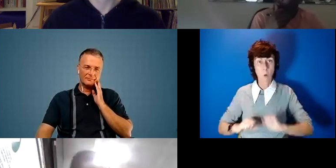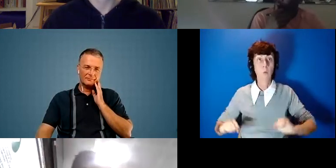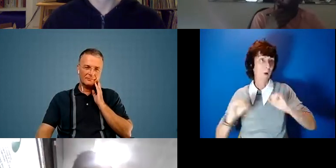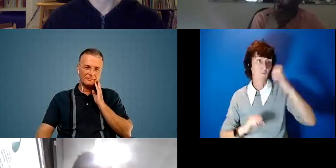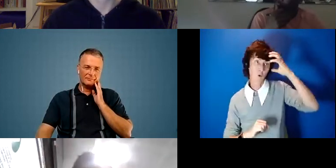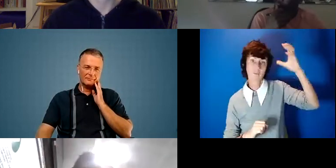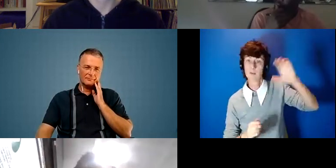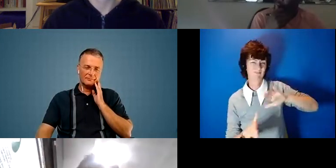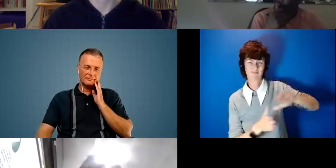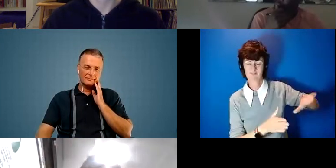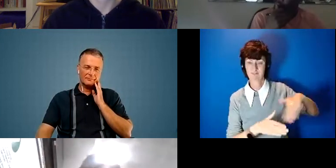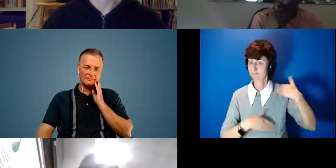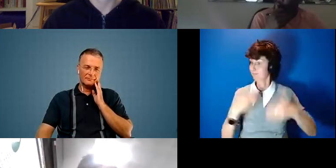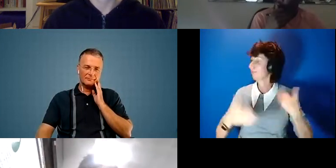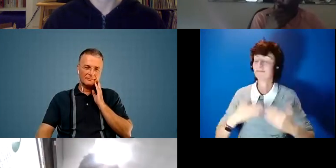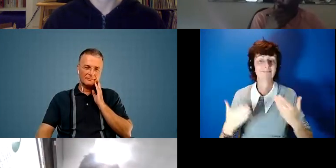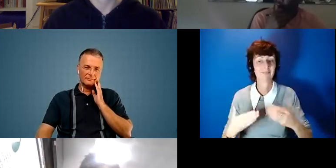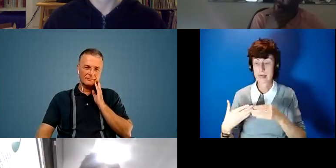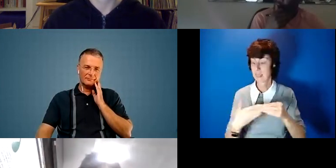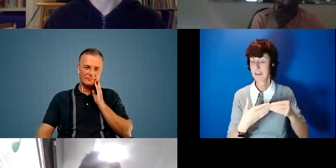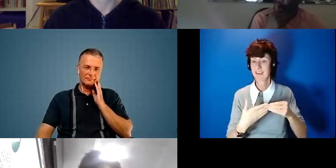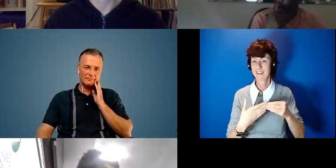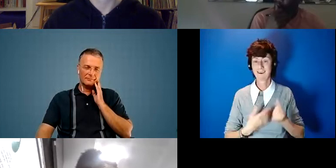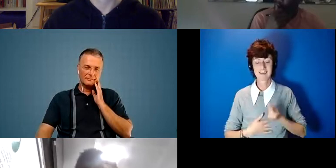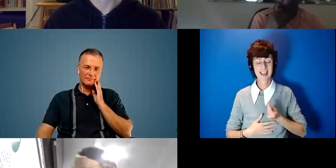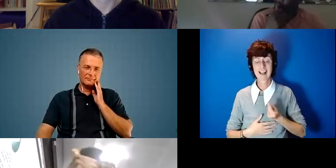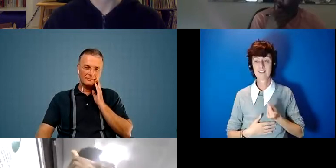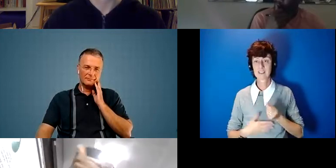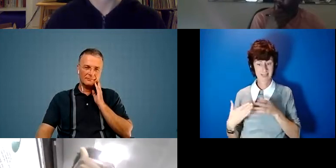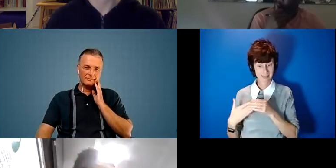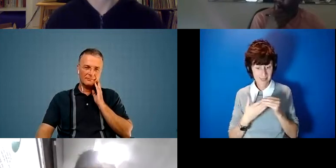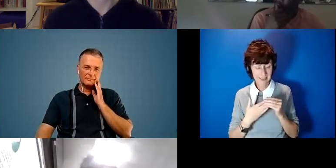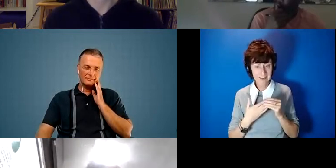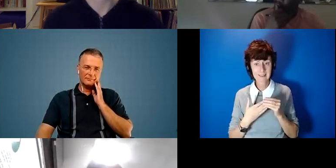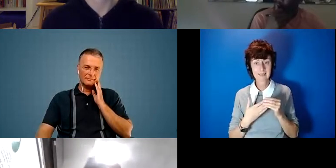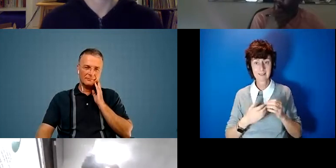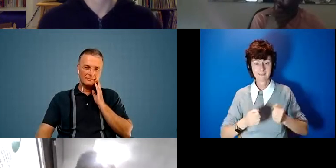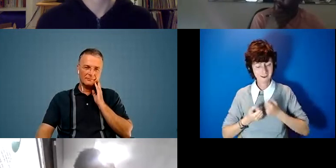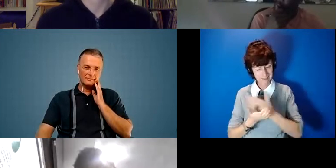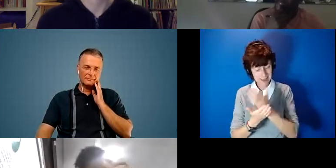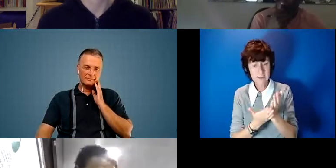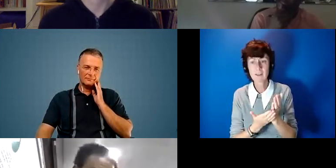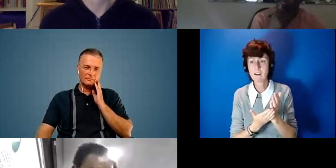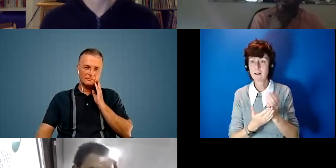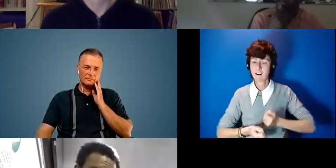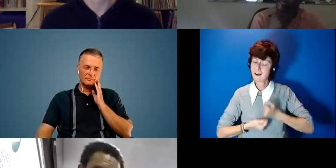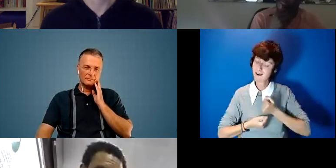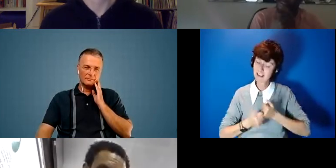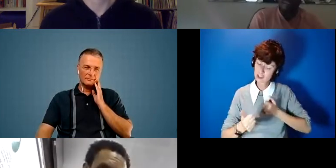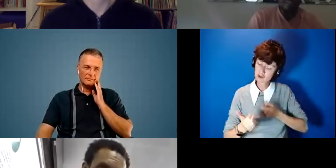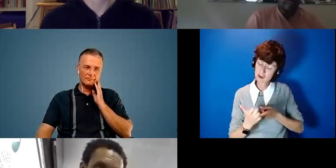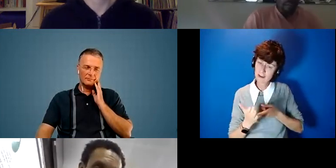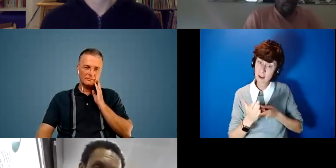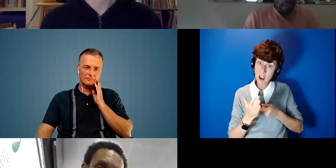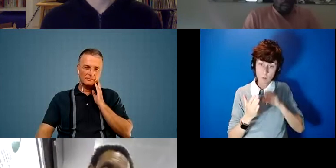anymore we are going to lead on it we are going to lead the way in our sector in our industry of arts and we are going to get underneath